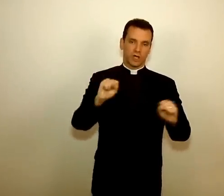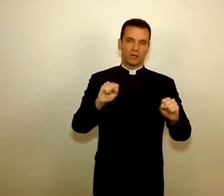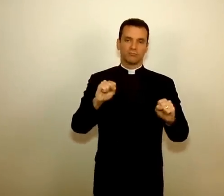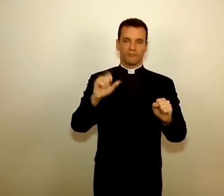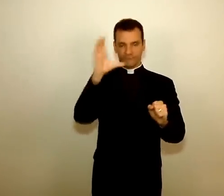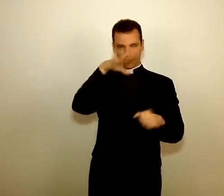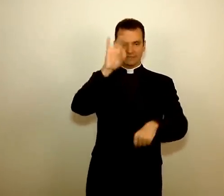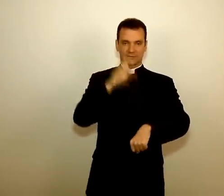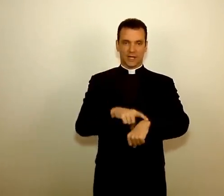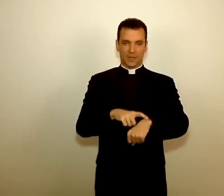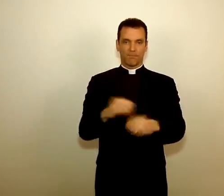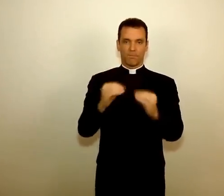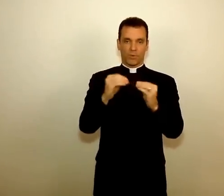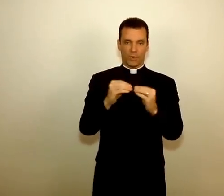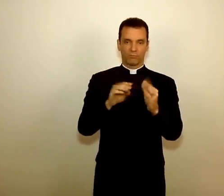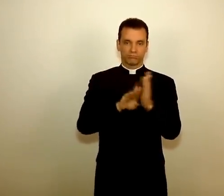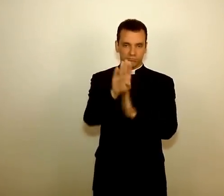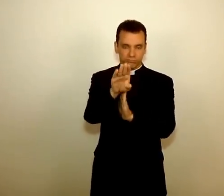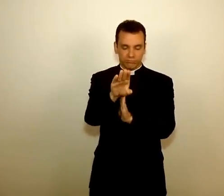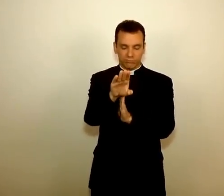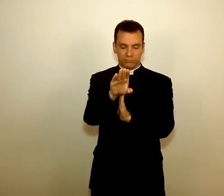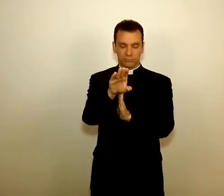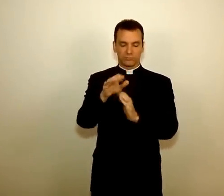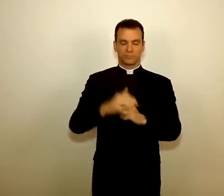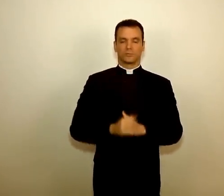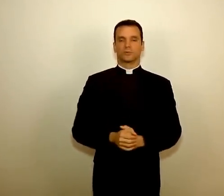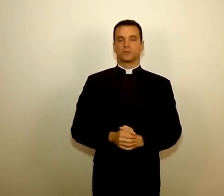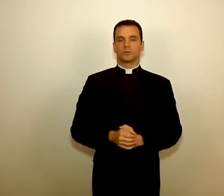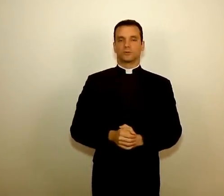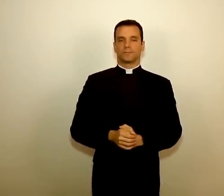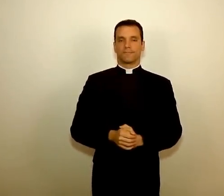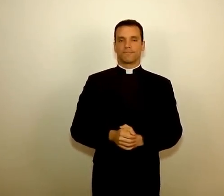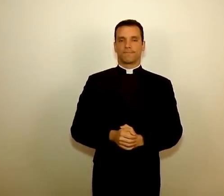We will try to do that. We're going to find some more time to develop those kinds of